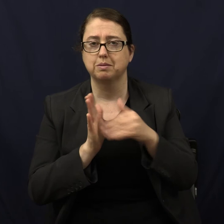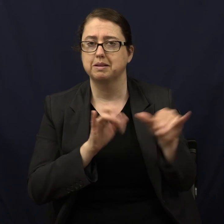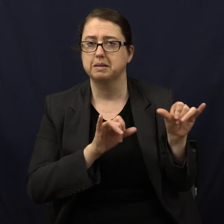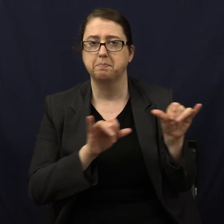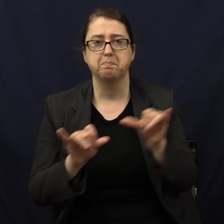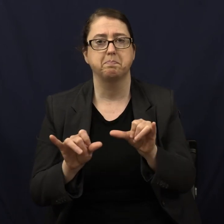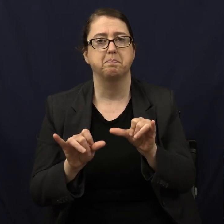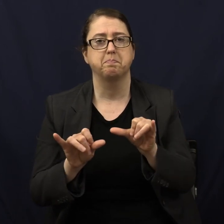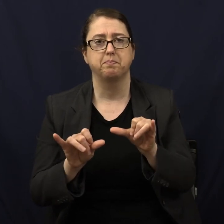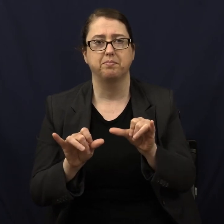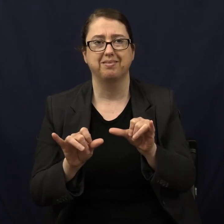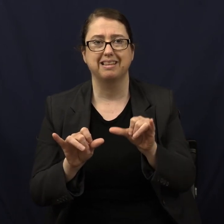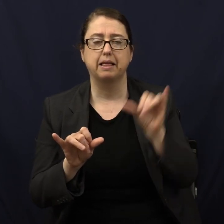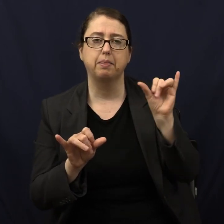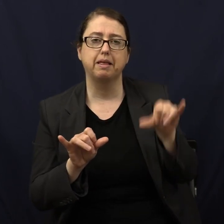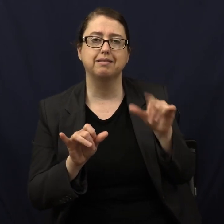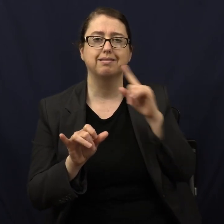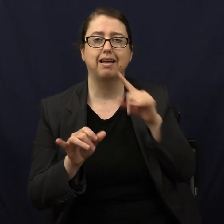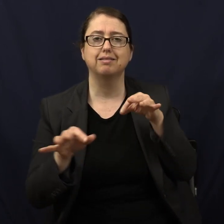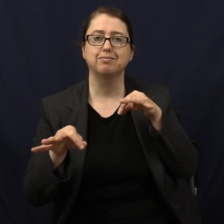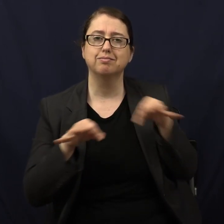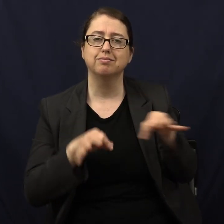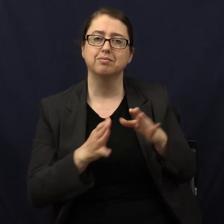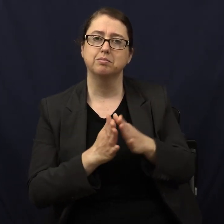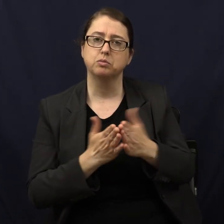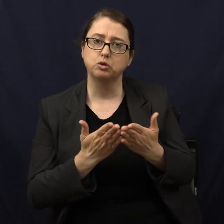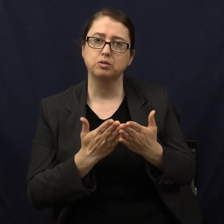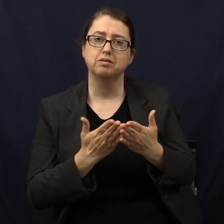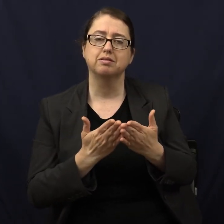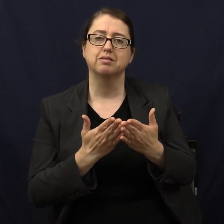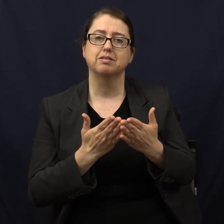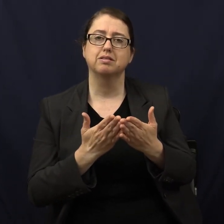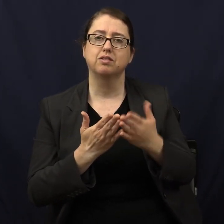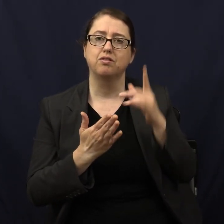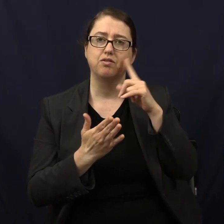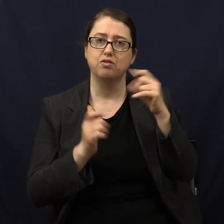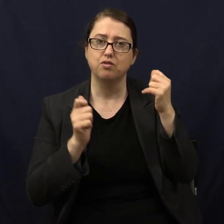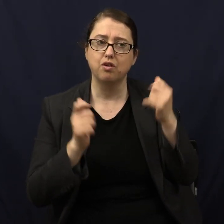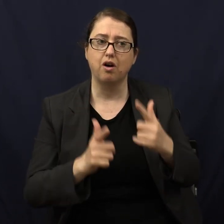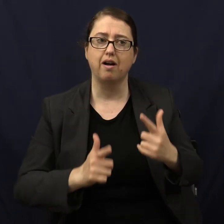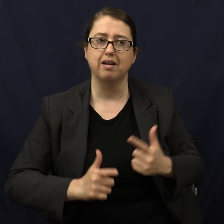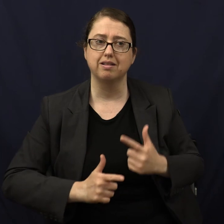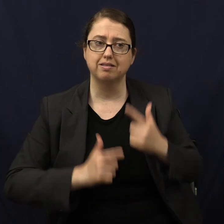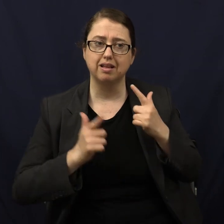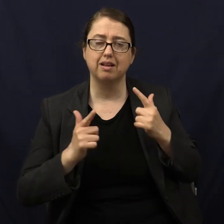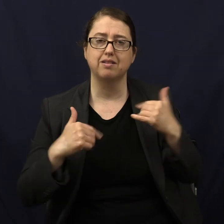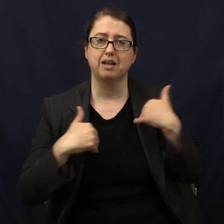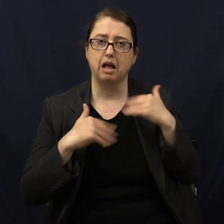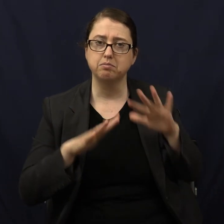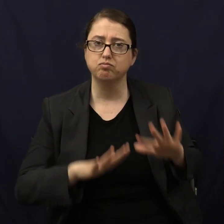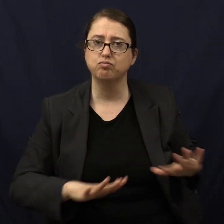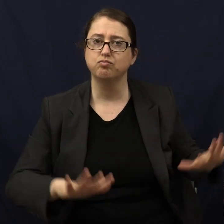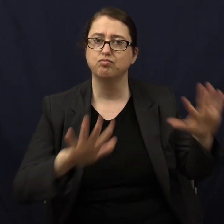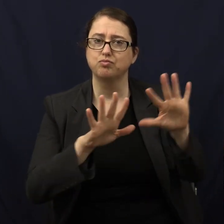It is the blueprint, the instruction book for all living creatures on this planet.